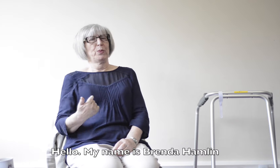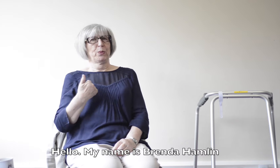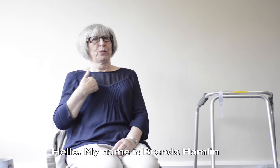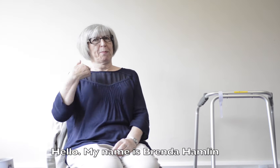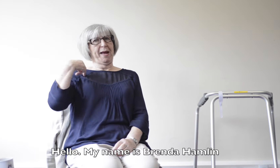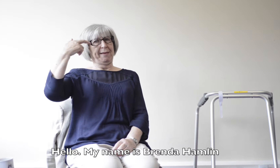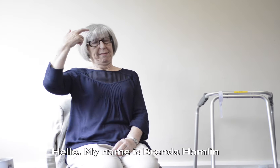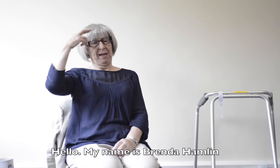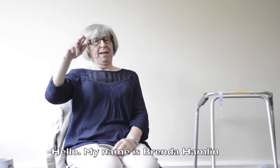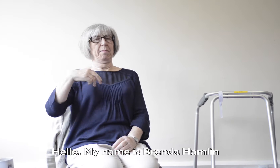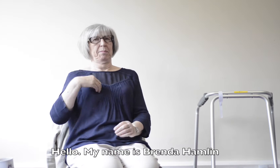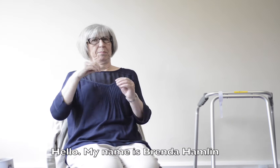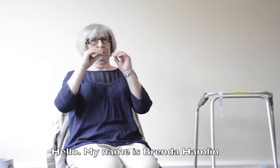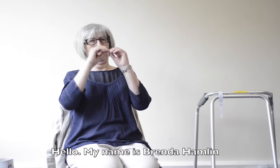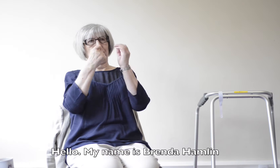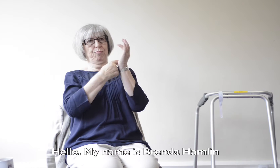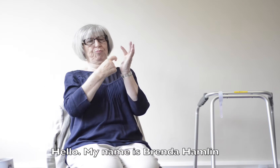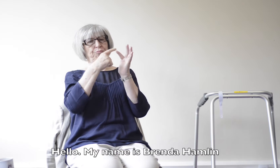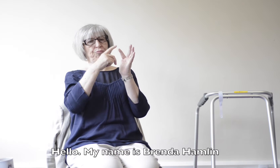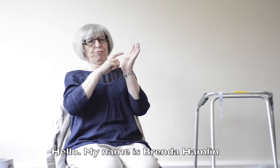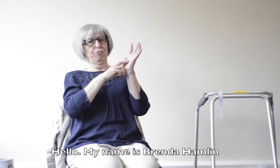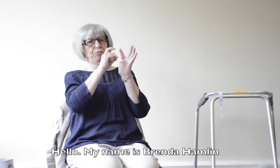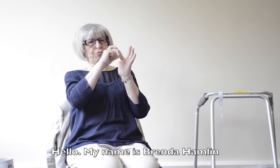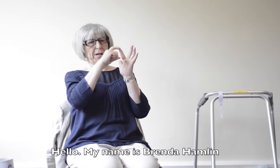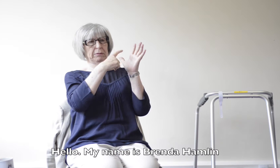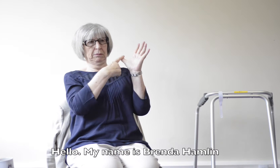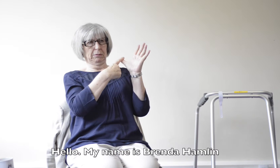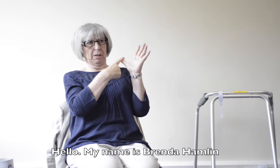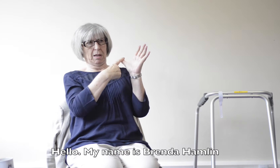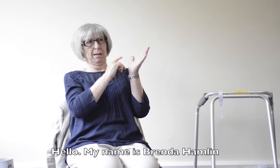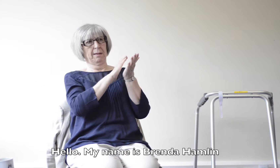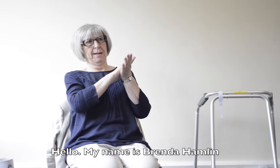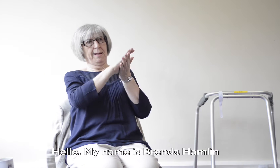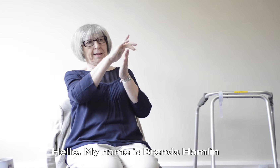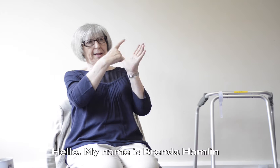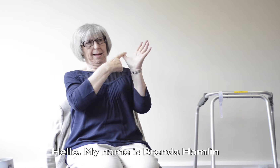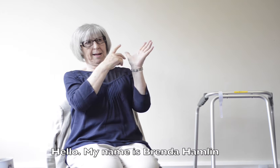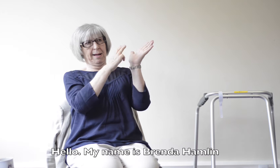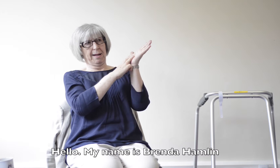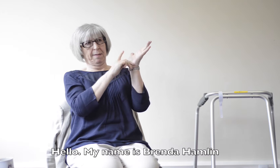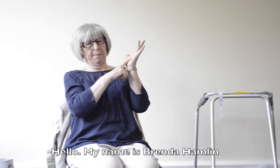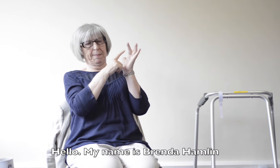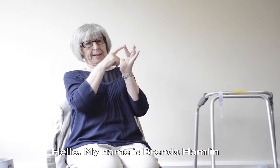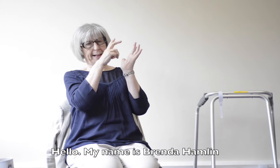Hello, my name is Brenda Hamlin,